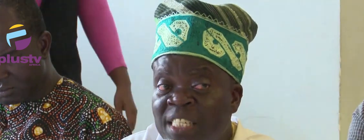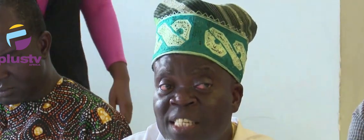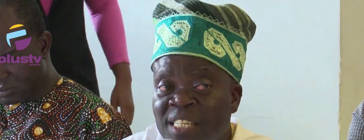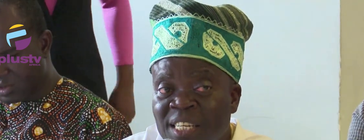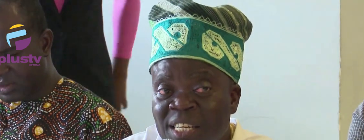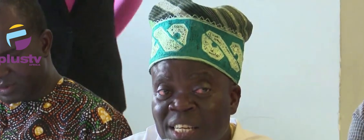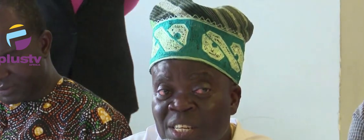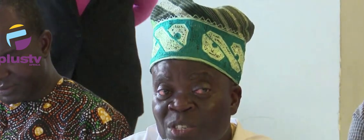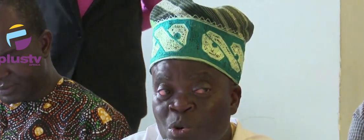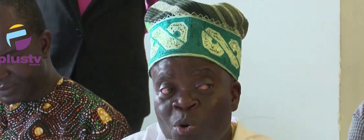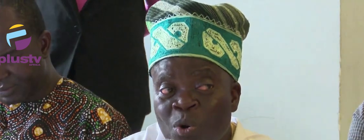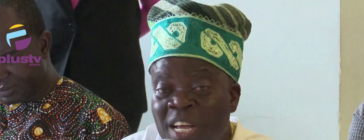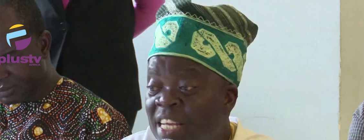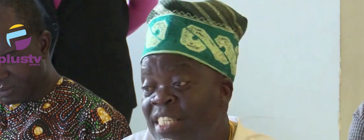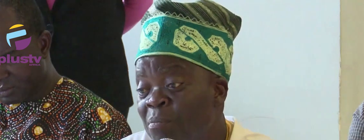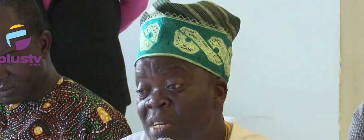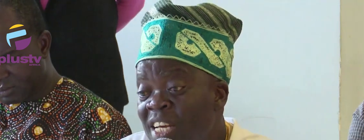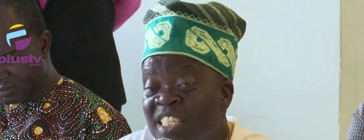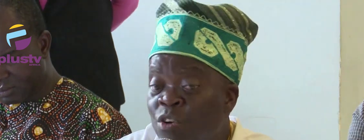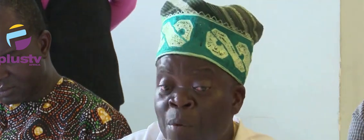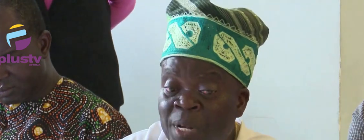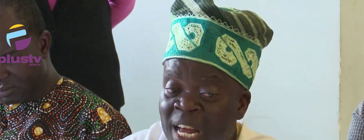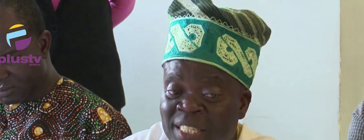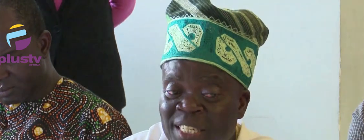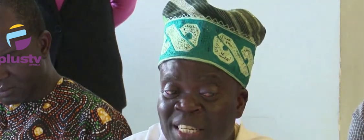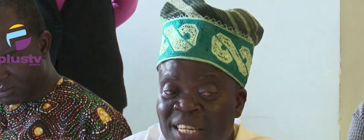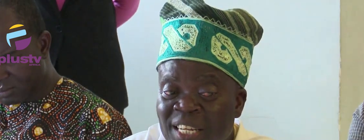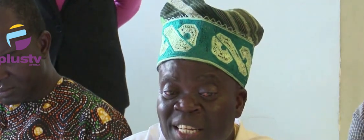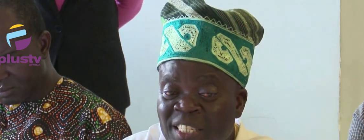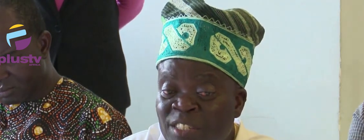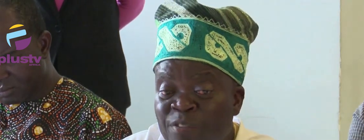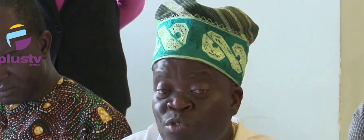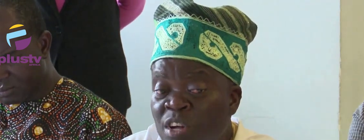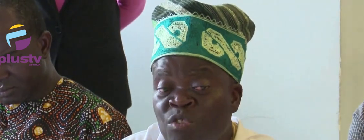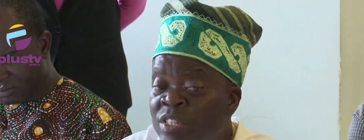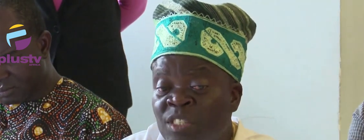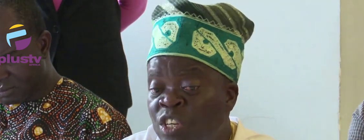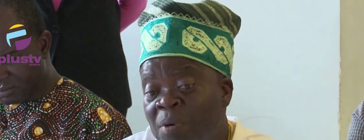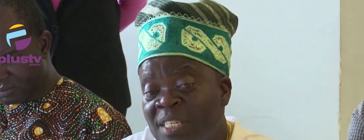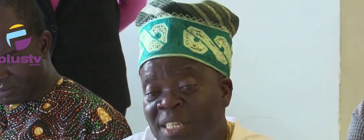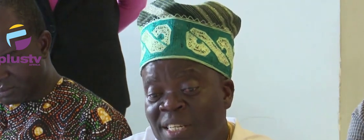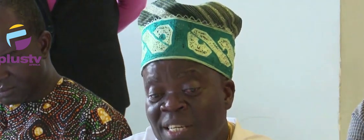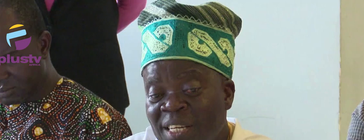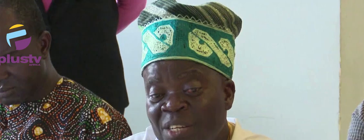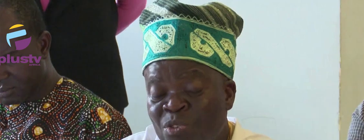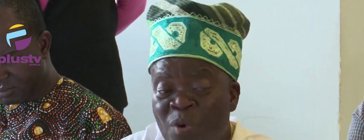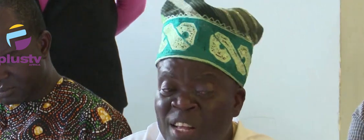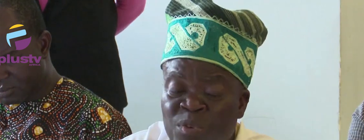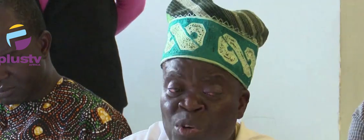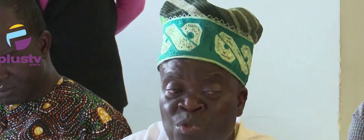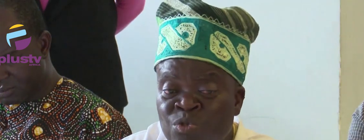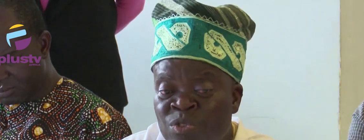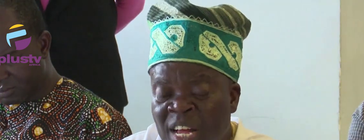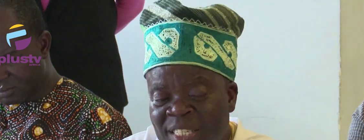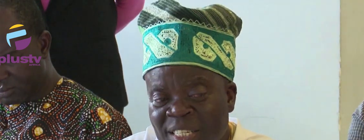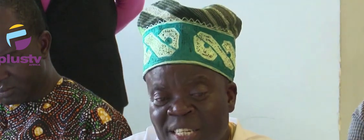turn the case against him. He's the complainant. You have to turn it into a disrespect. So what